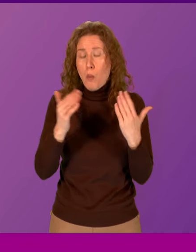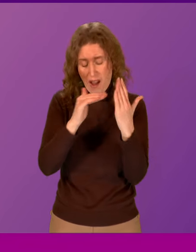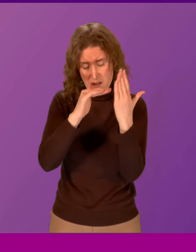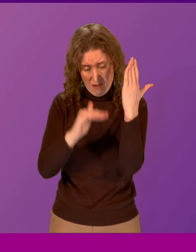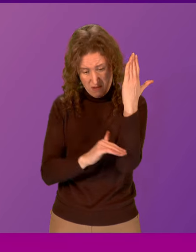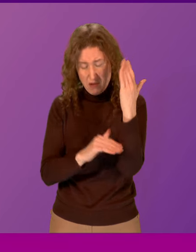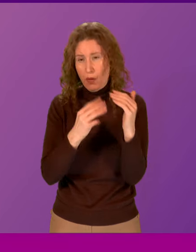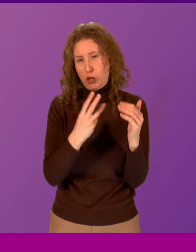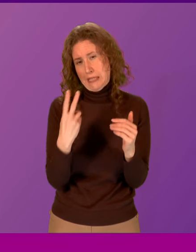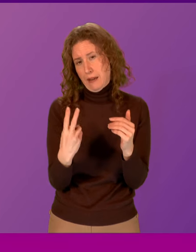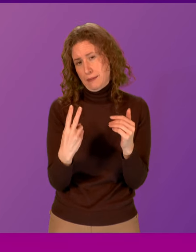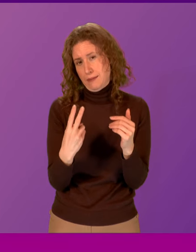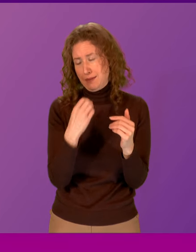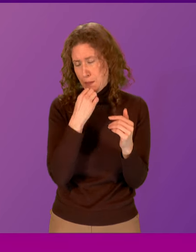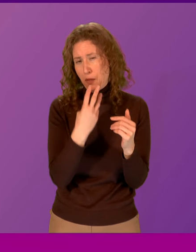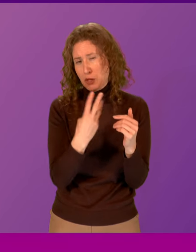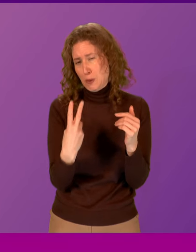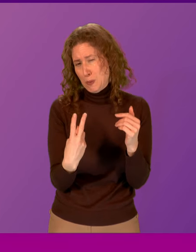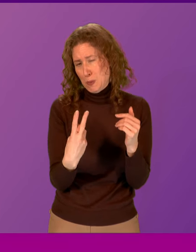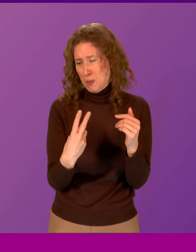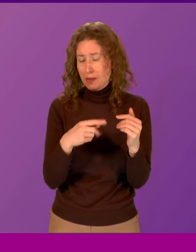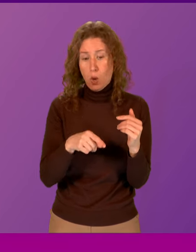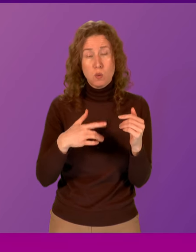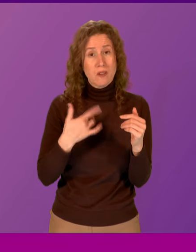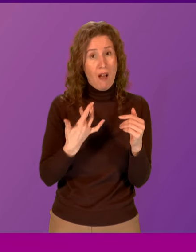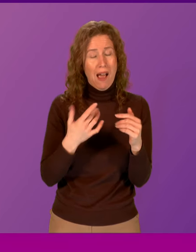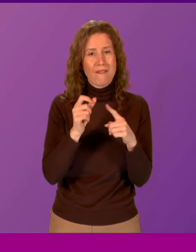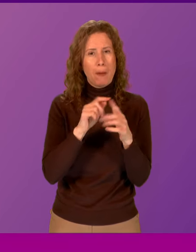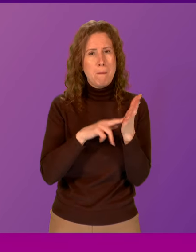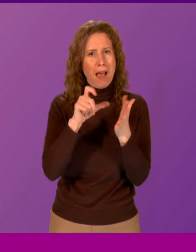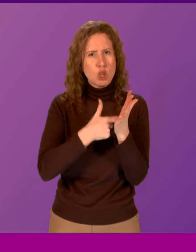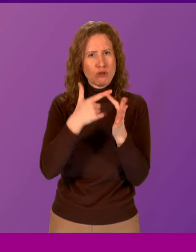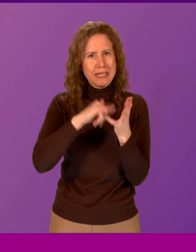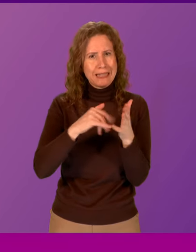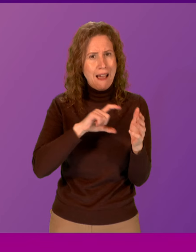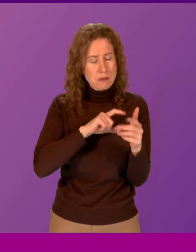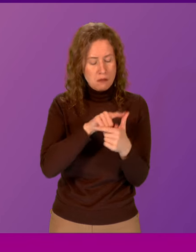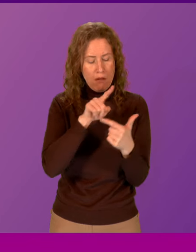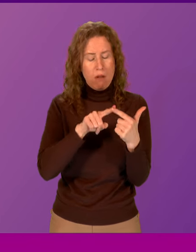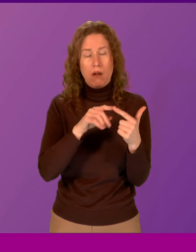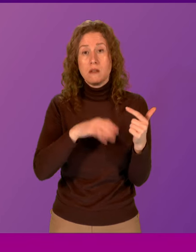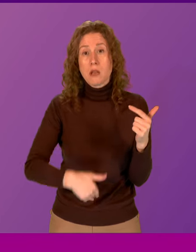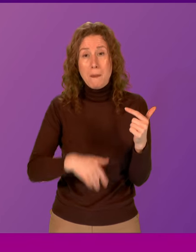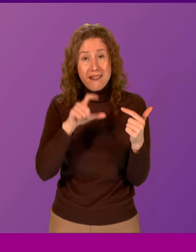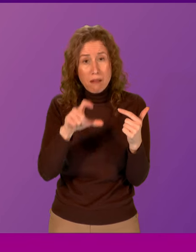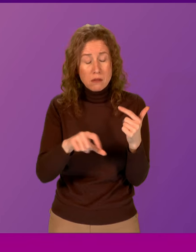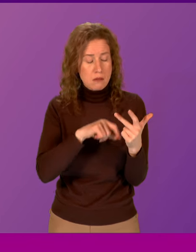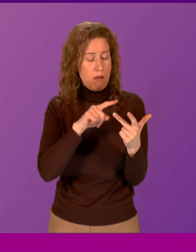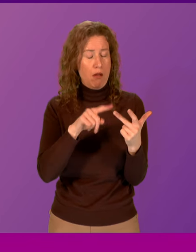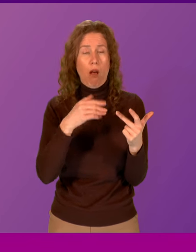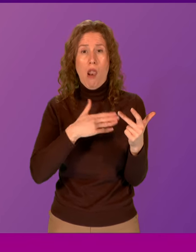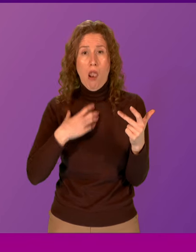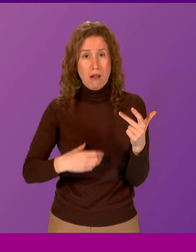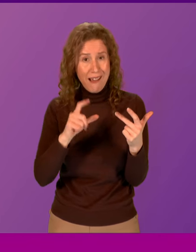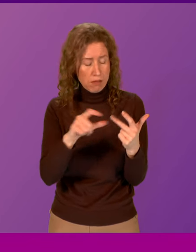32nd for a five-year survival from pancreatic cancer, 31st for stomach cancer and 29th for